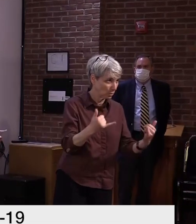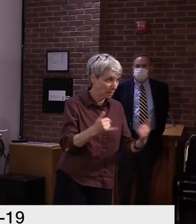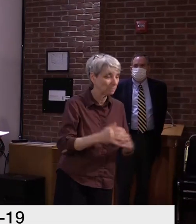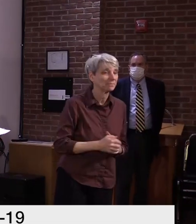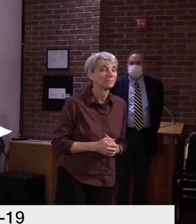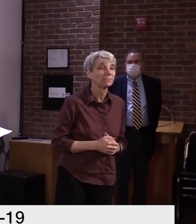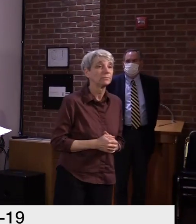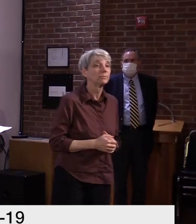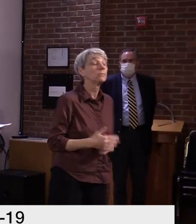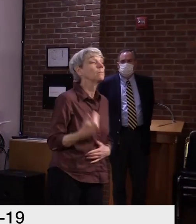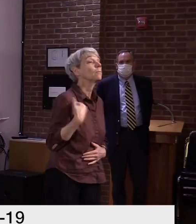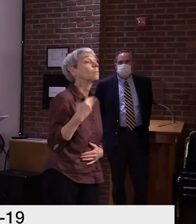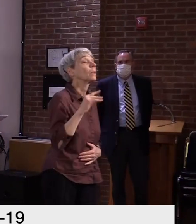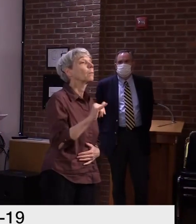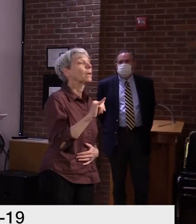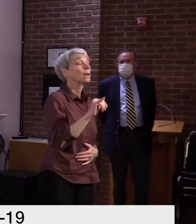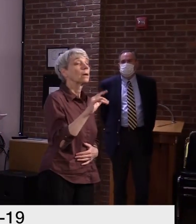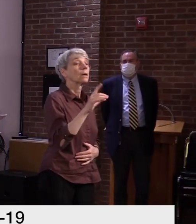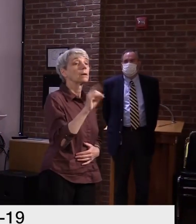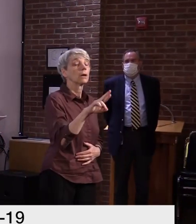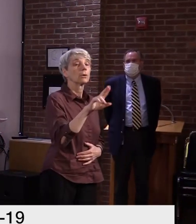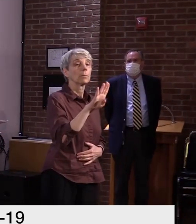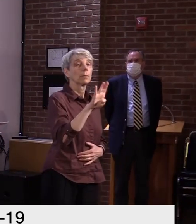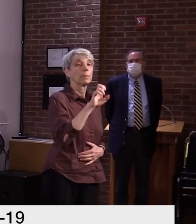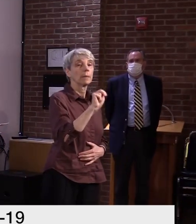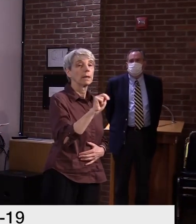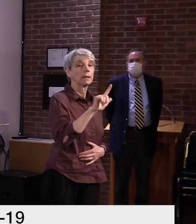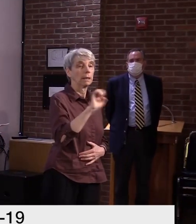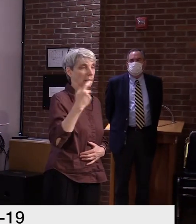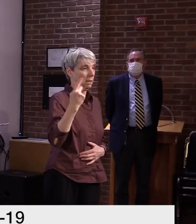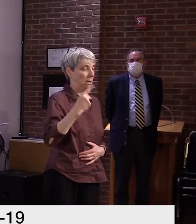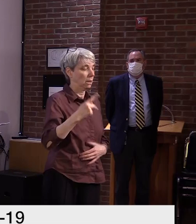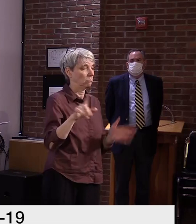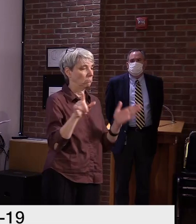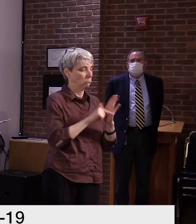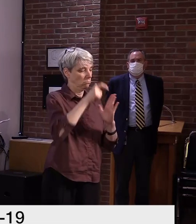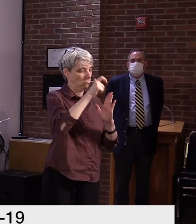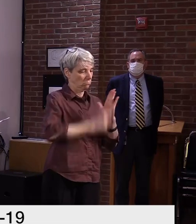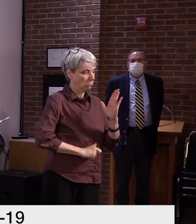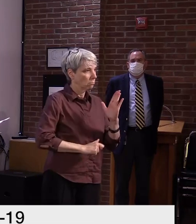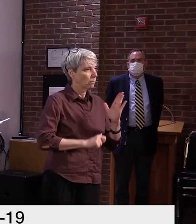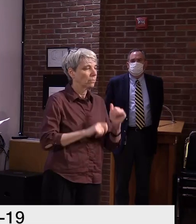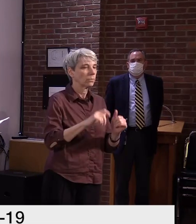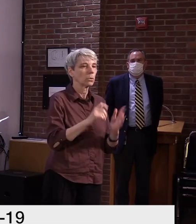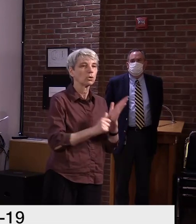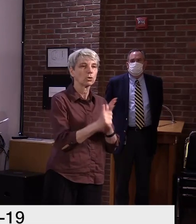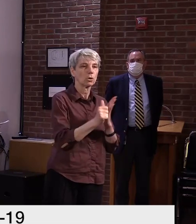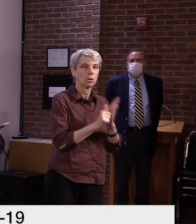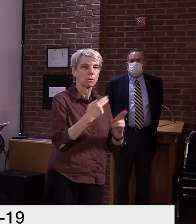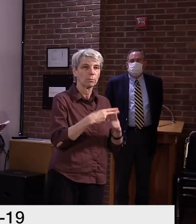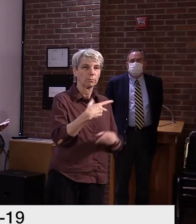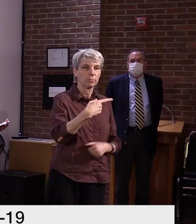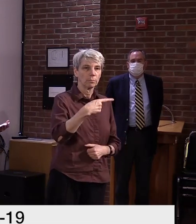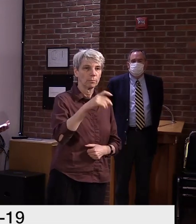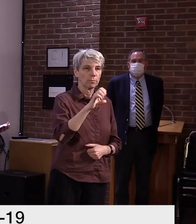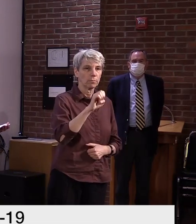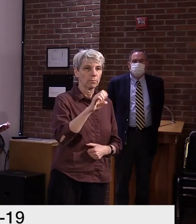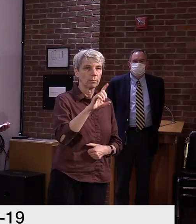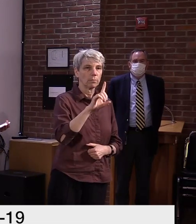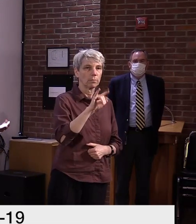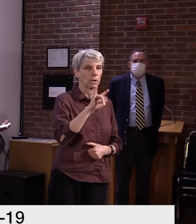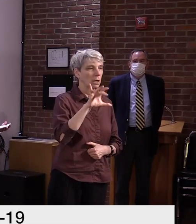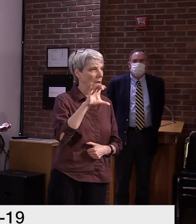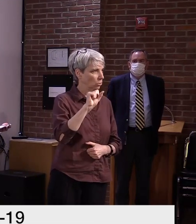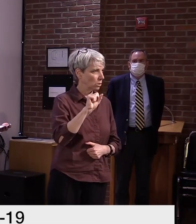So, in May, Dr. Ben Lee and I wrote a commentary in the journal Pediatrics in which we stated that serious consideration should be